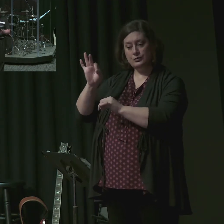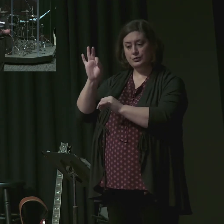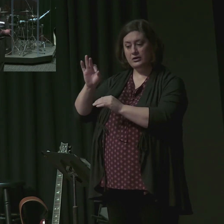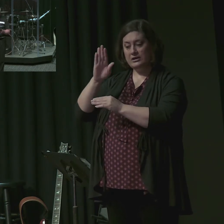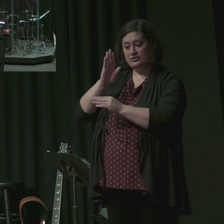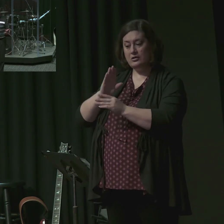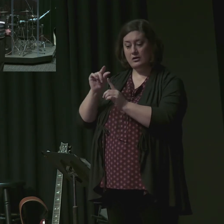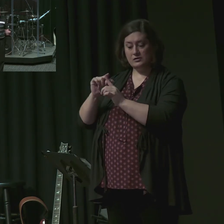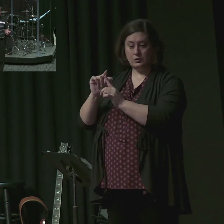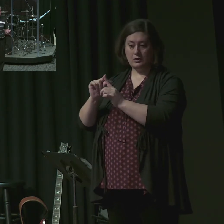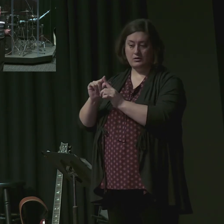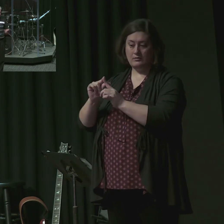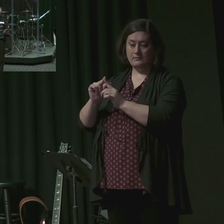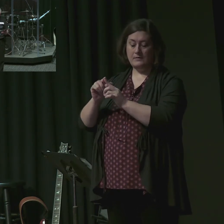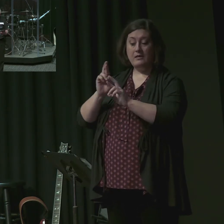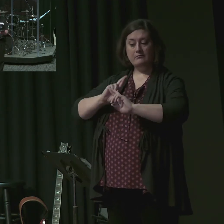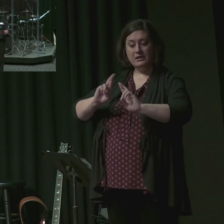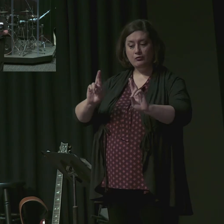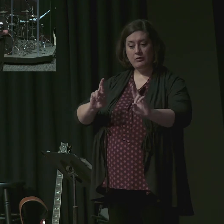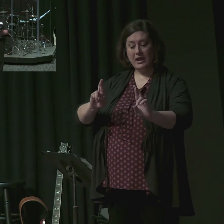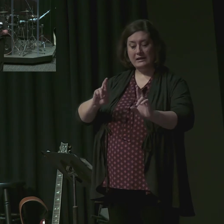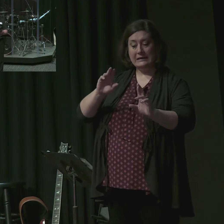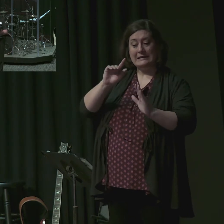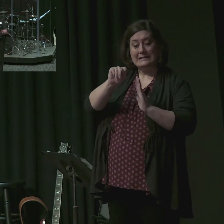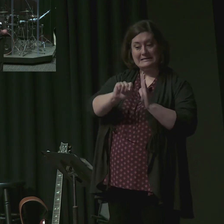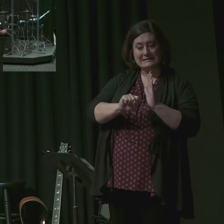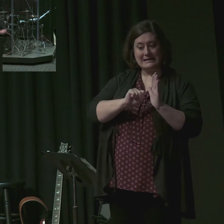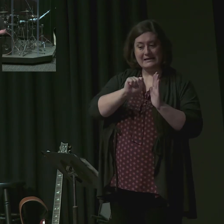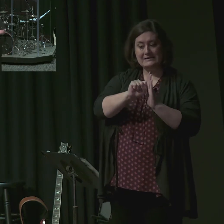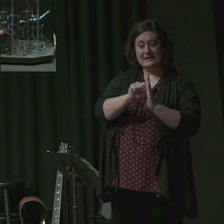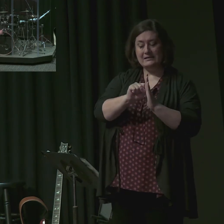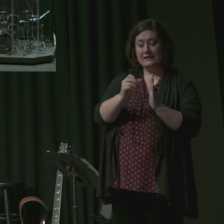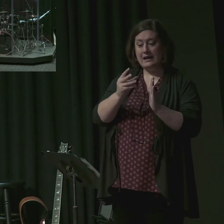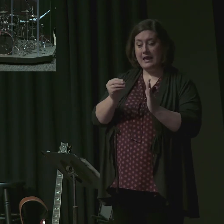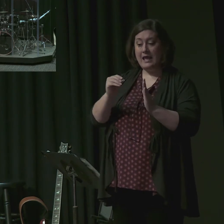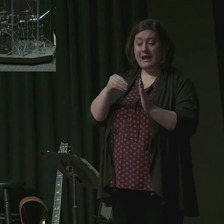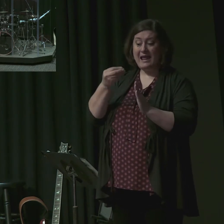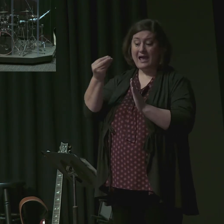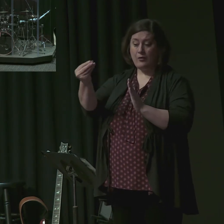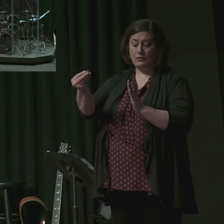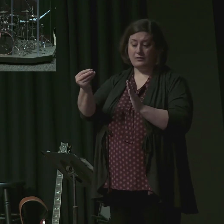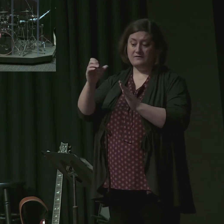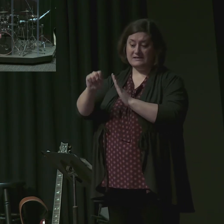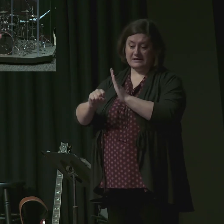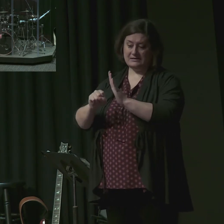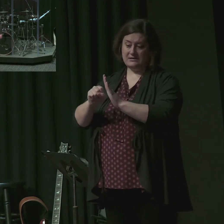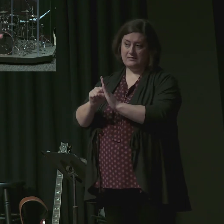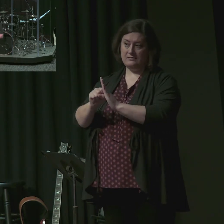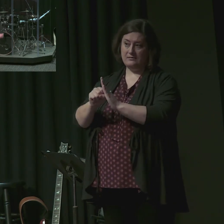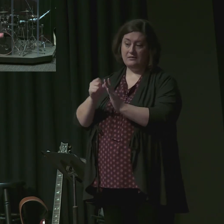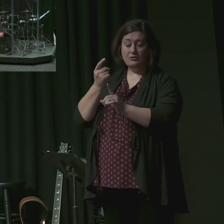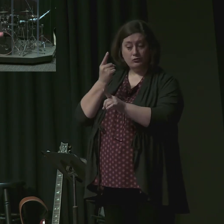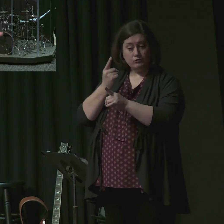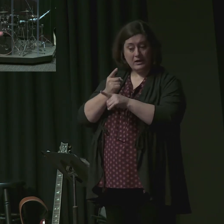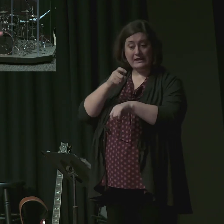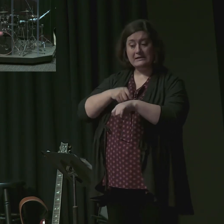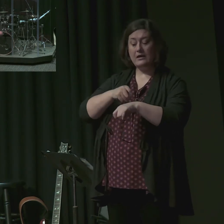Be ready in season, out of season. Reprove, rebuke, and exhort with complete